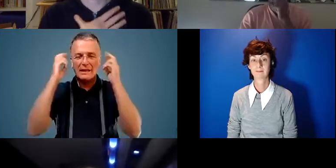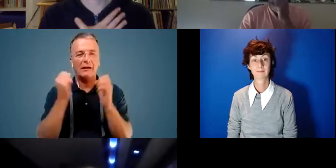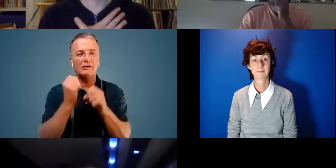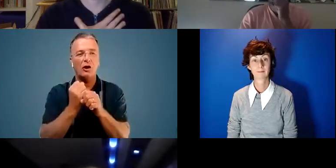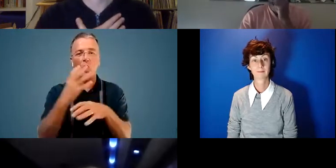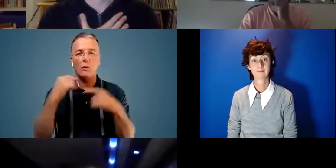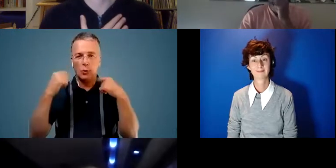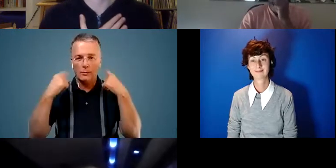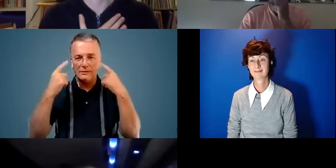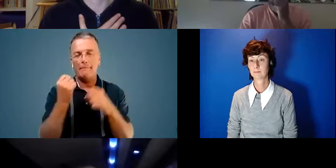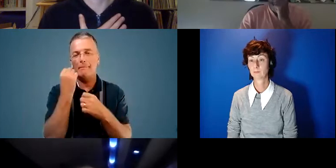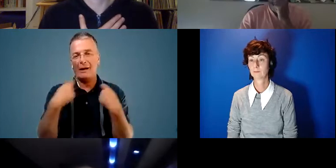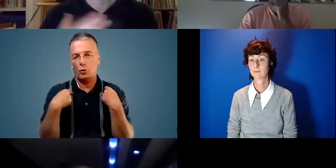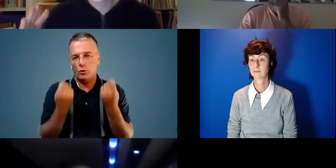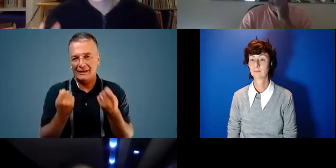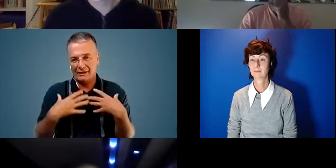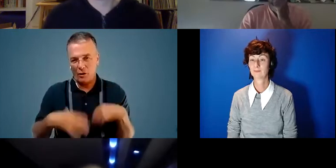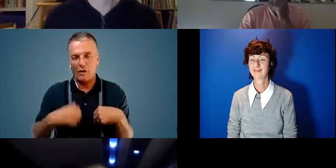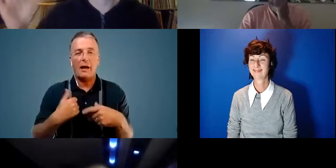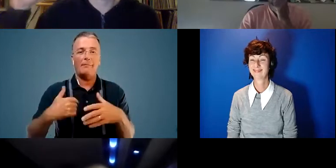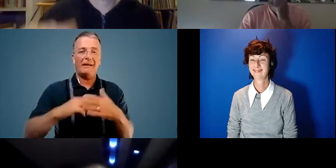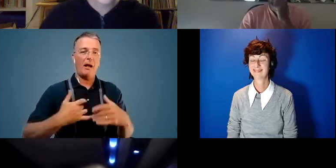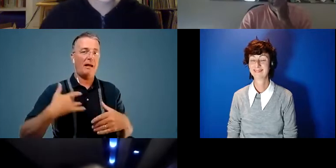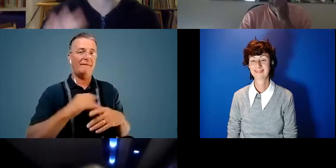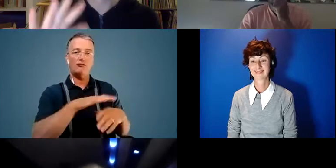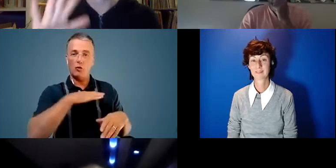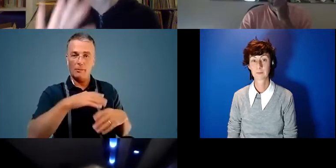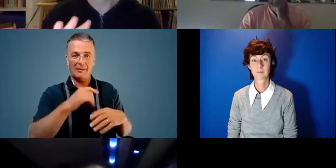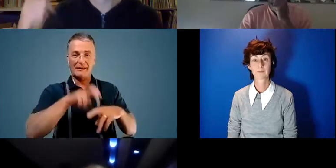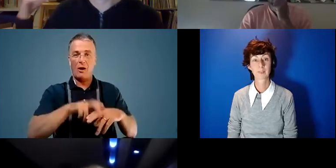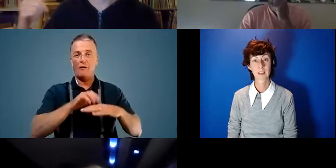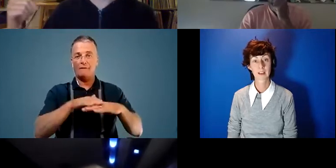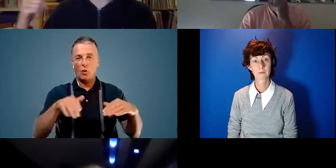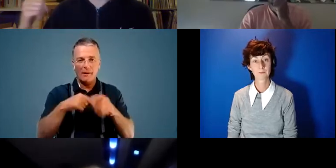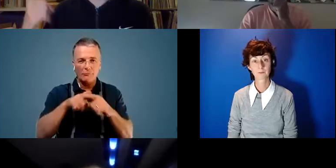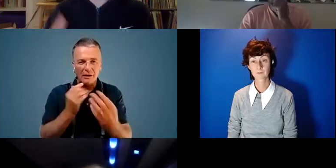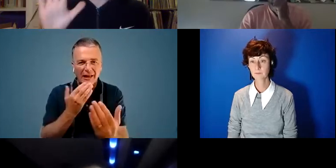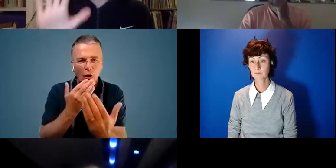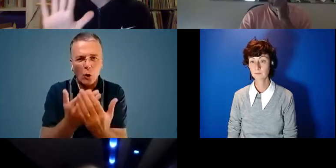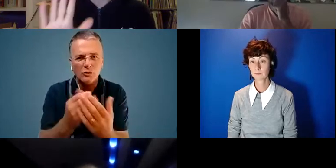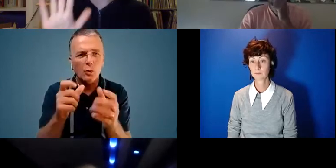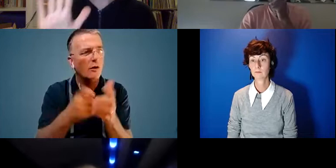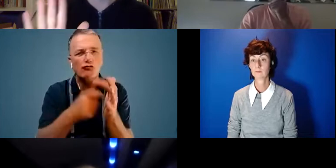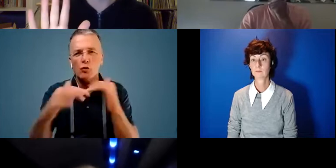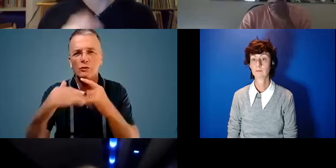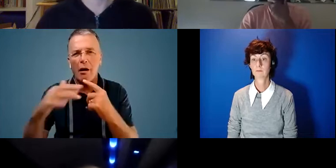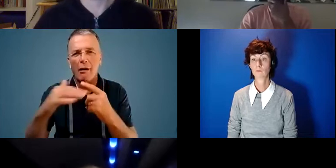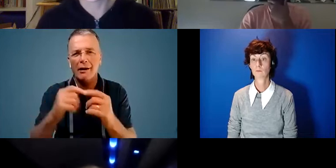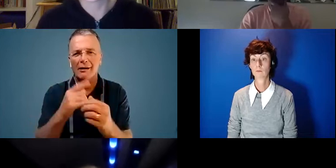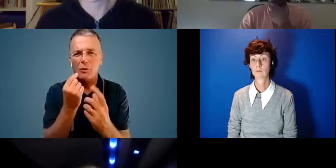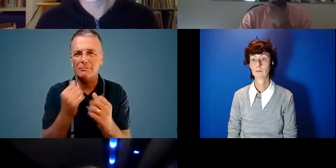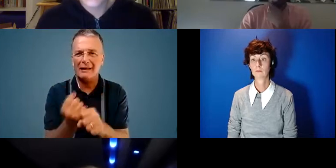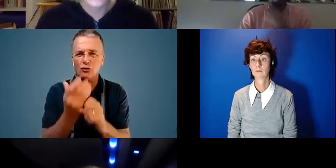and a black hoodie on. I'm in my living room, sat on the floor because I'm trying to get as close to the router as possible to ensure my Wi-Fi connection is solid,